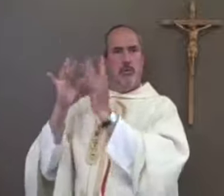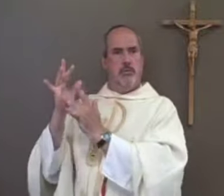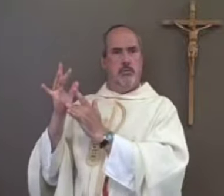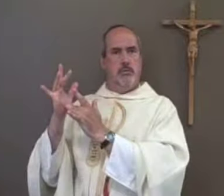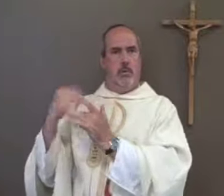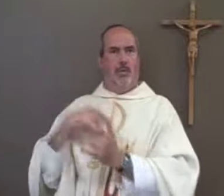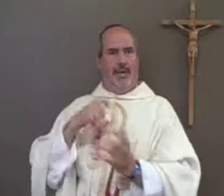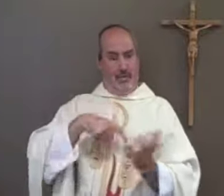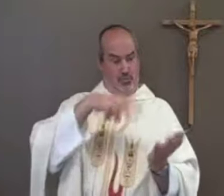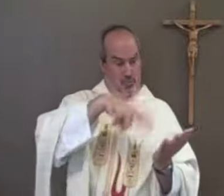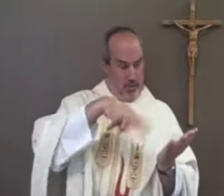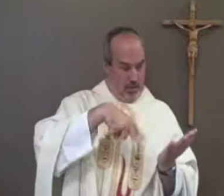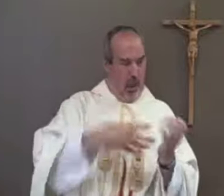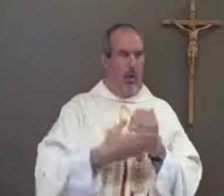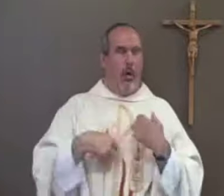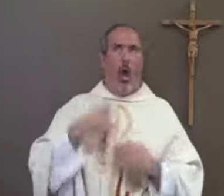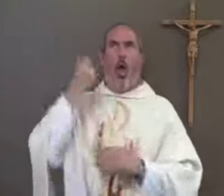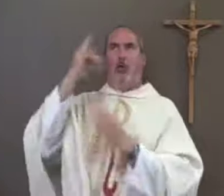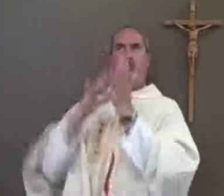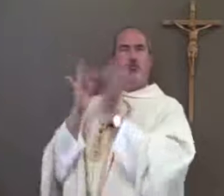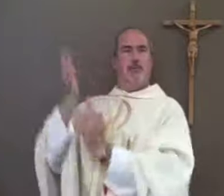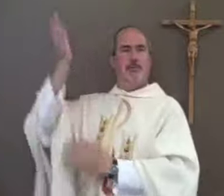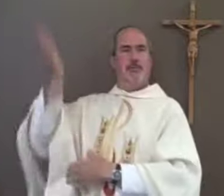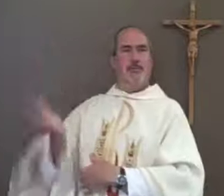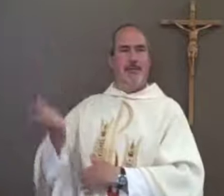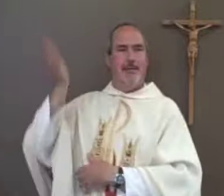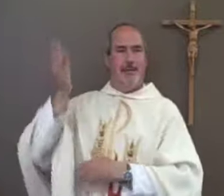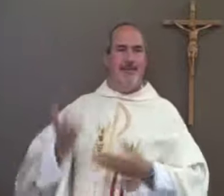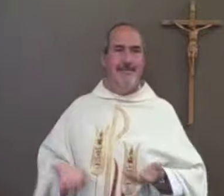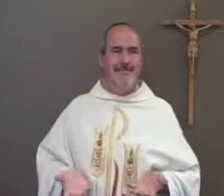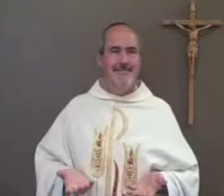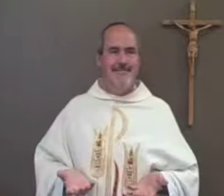about Christ and we need to read us to help us understand him